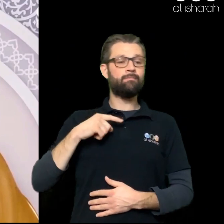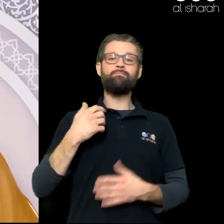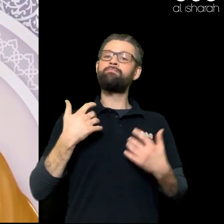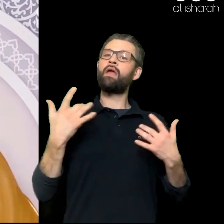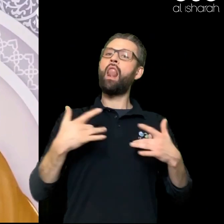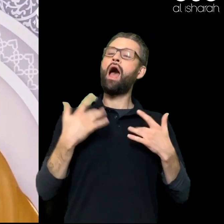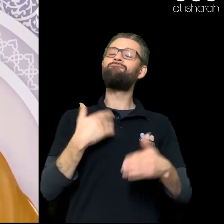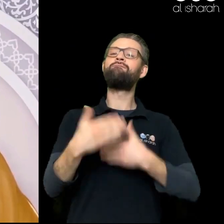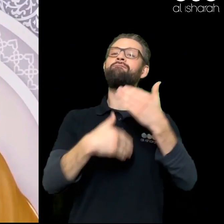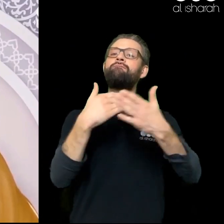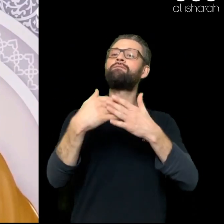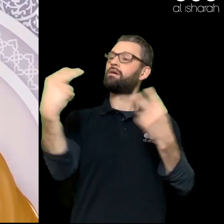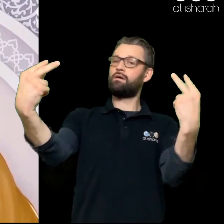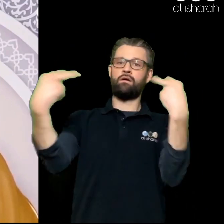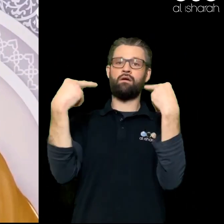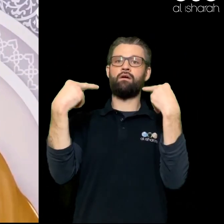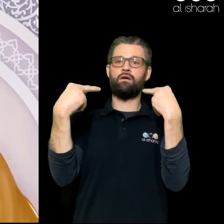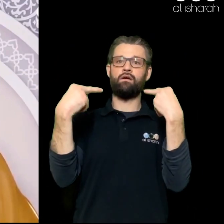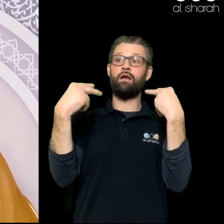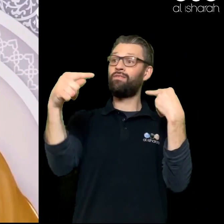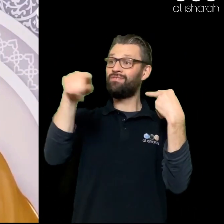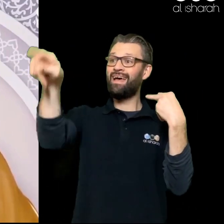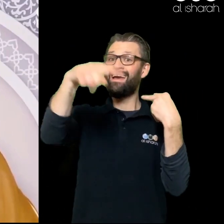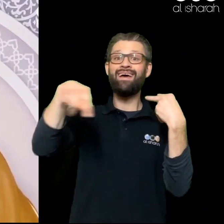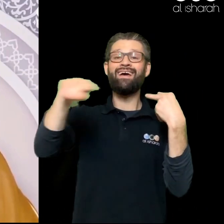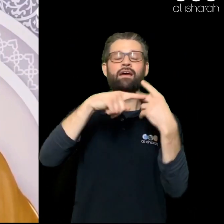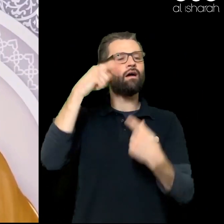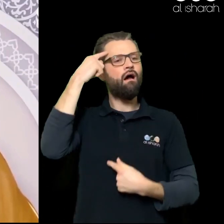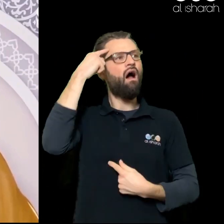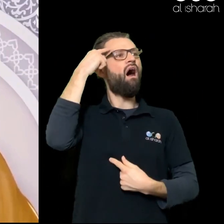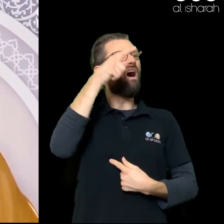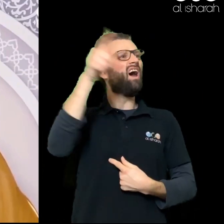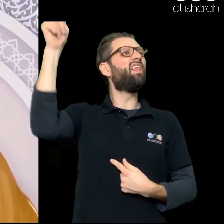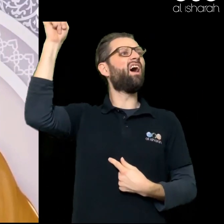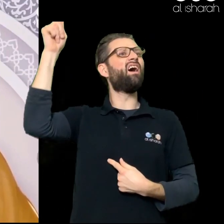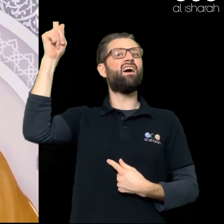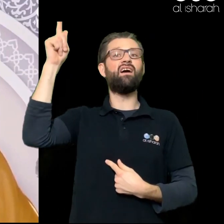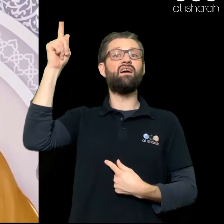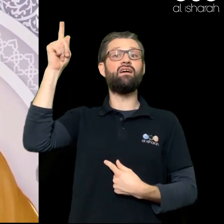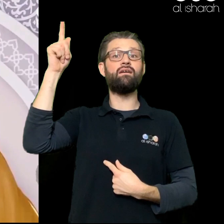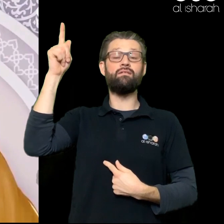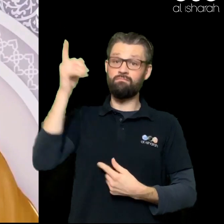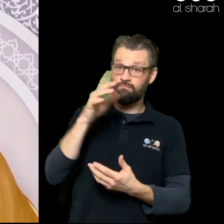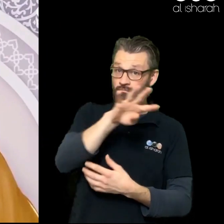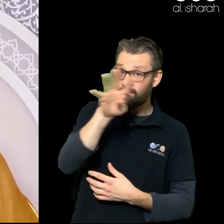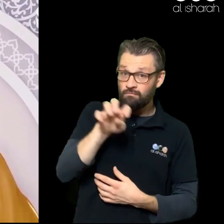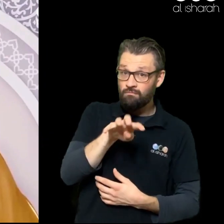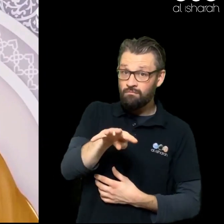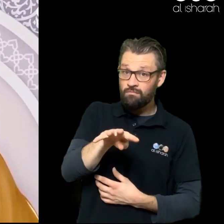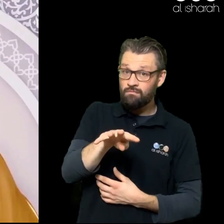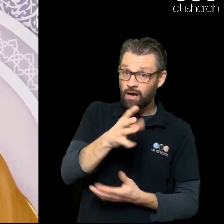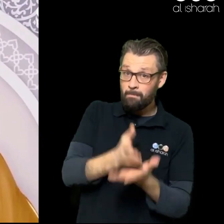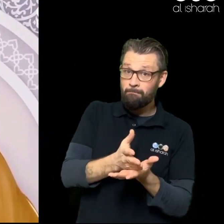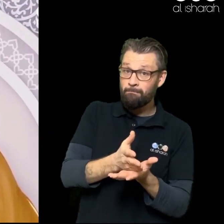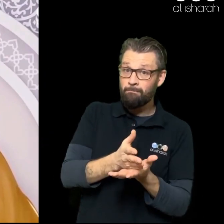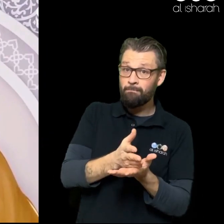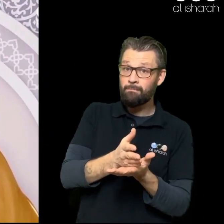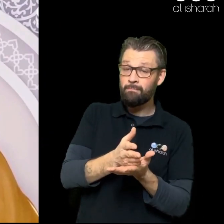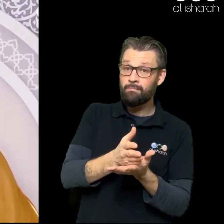Allah And we should talk about Allah In a beautiful way We praise Allah Indeed He has blessed